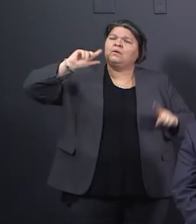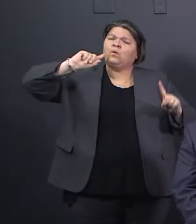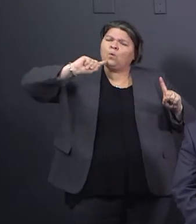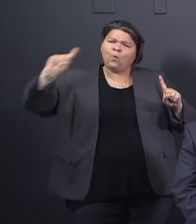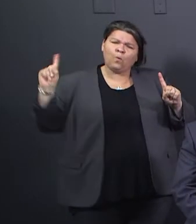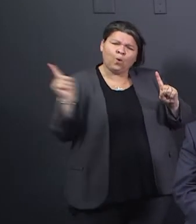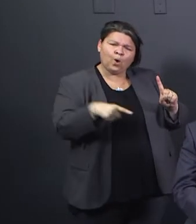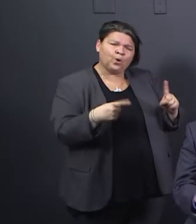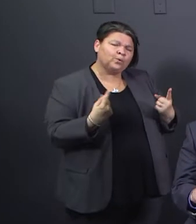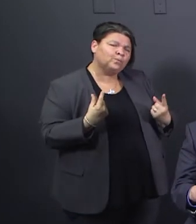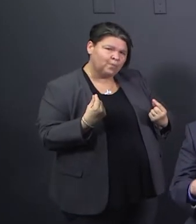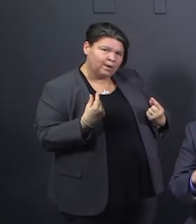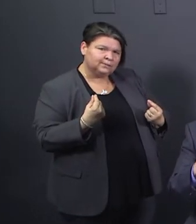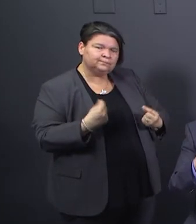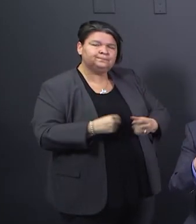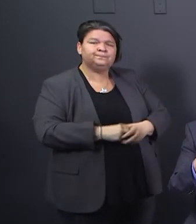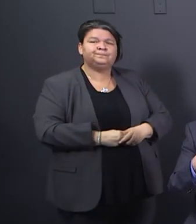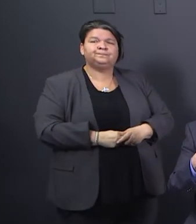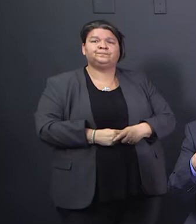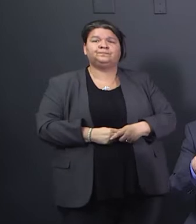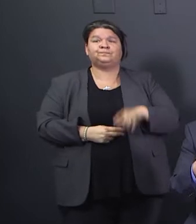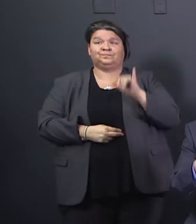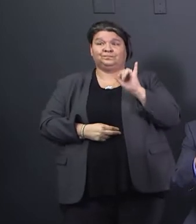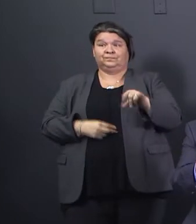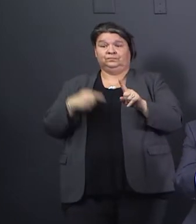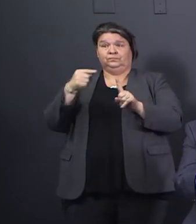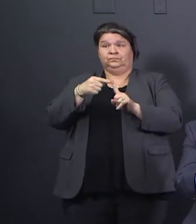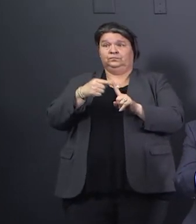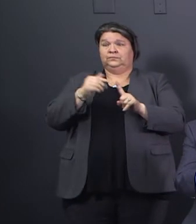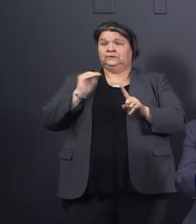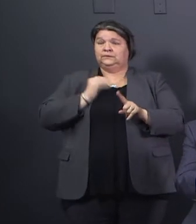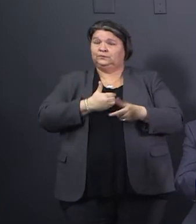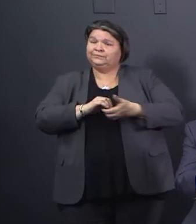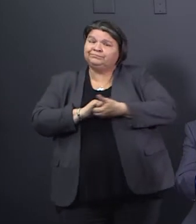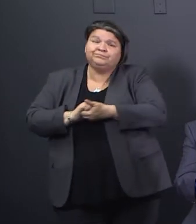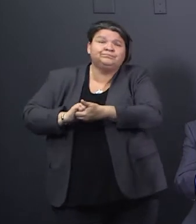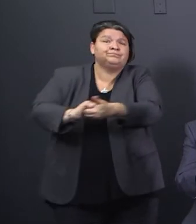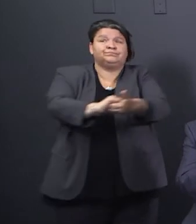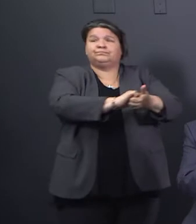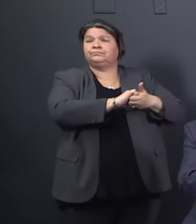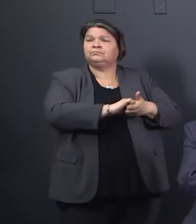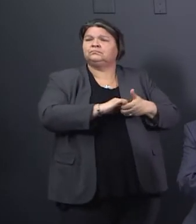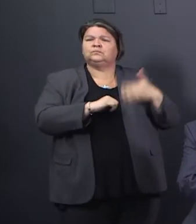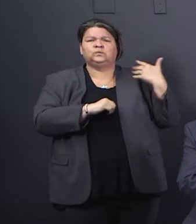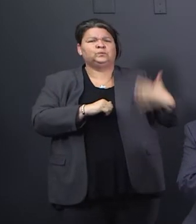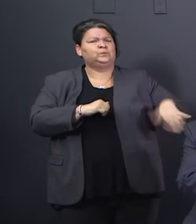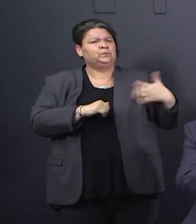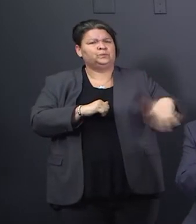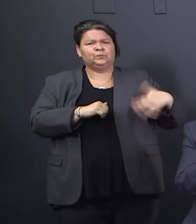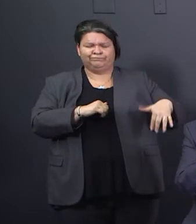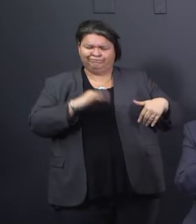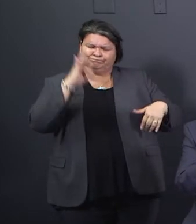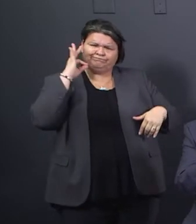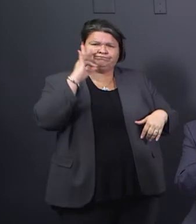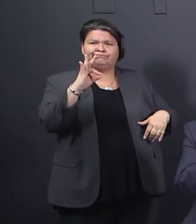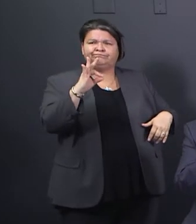closely together, when we sent those discussions out to the various cities